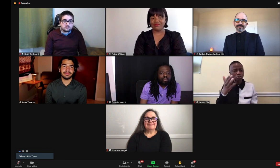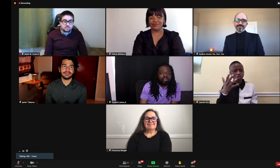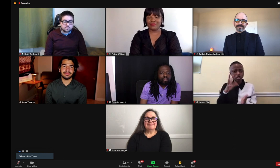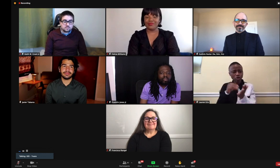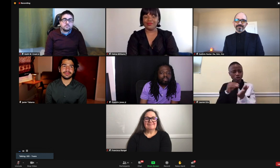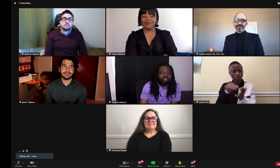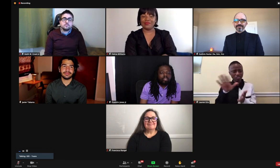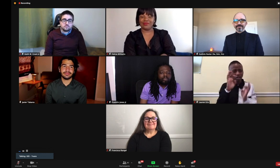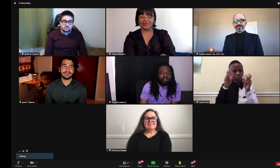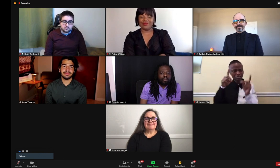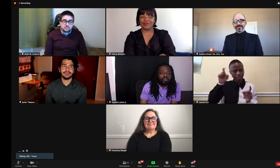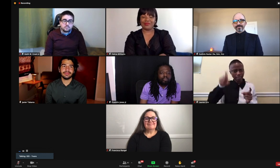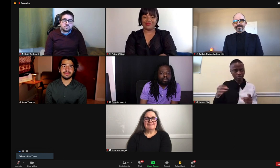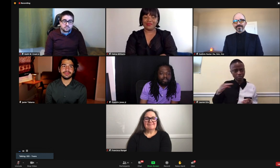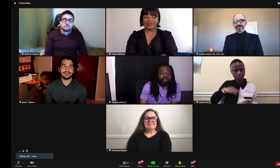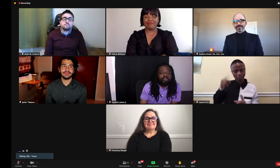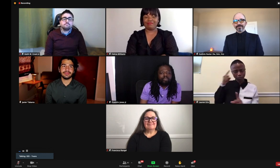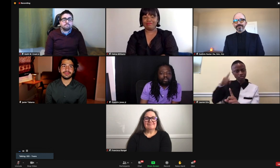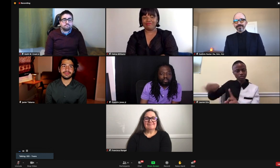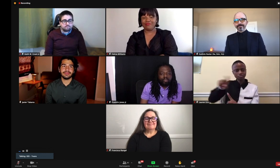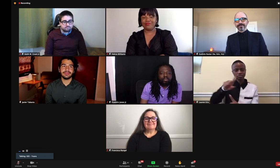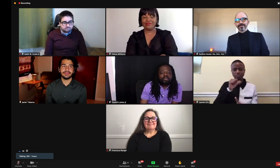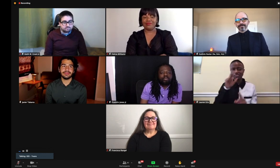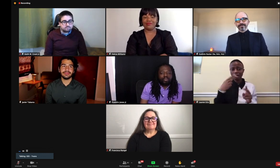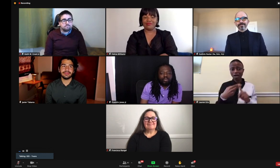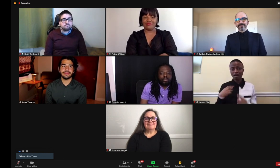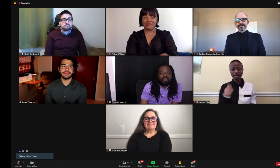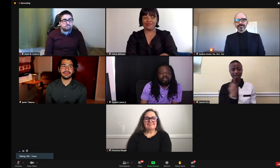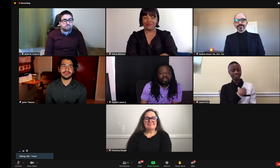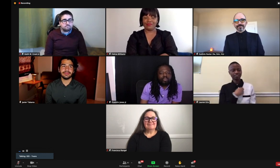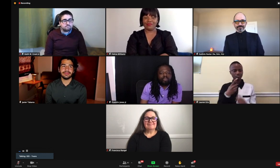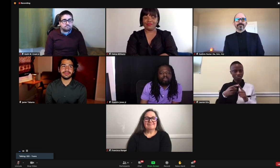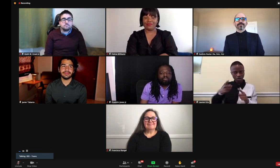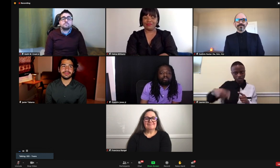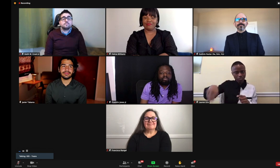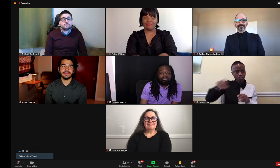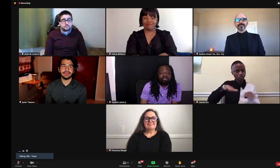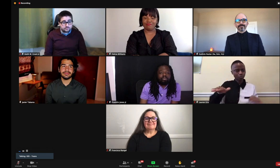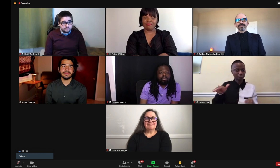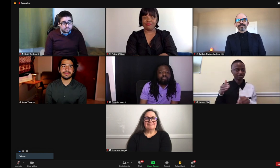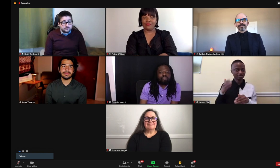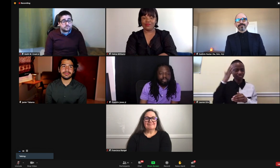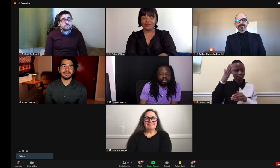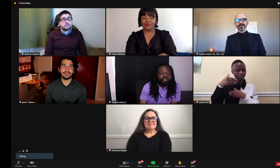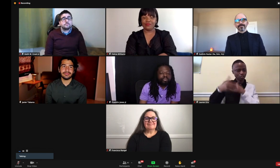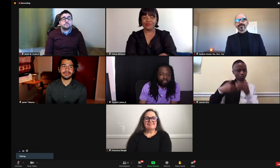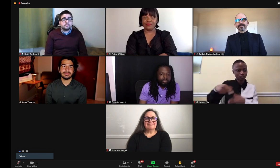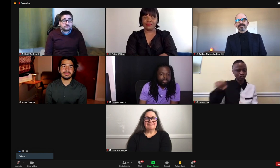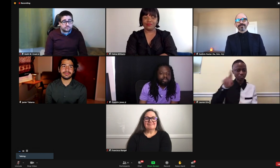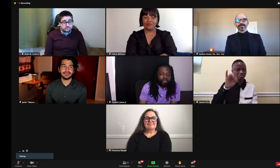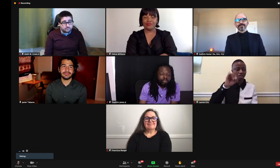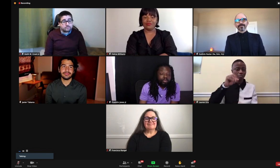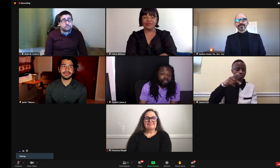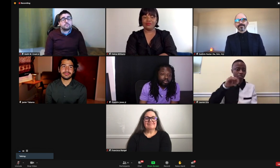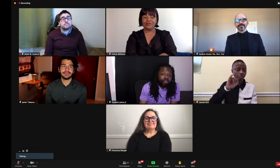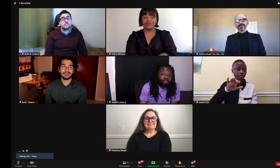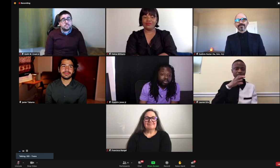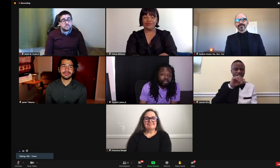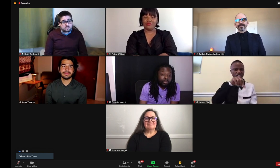Because this is really important. We're thinking about the future of our children, you know, education. And that's what we need to think about. Those future generations of